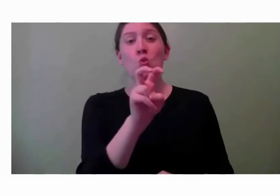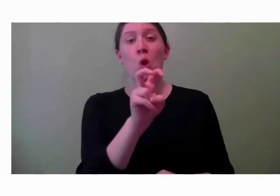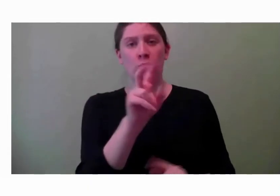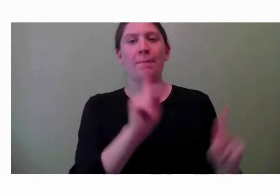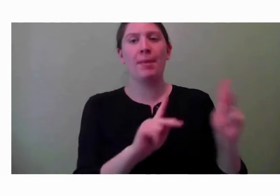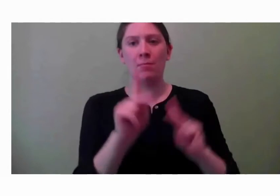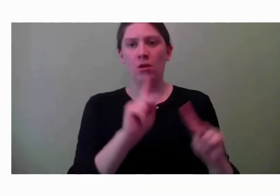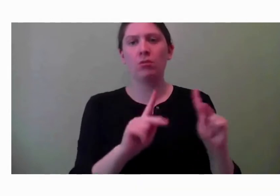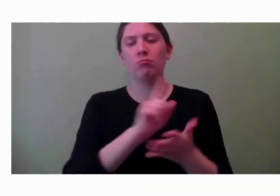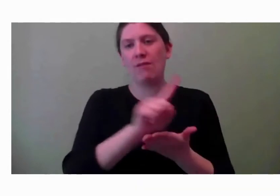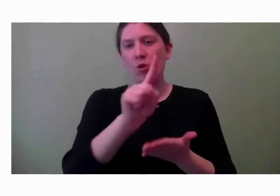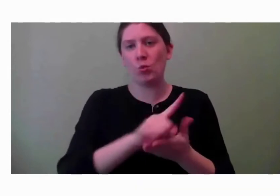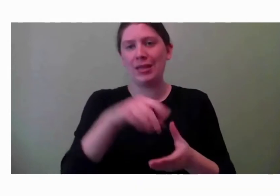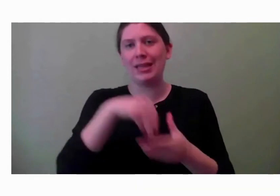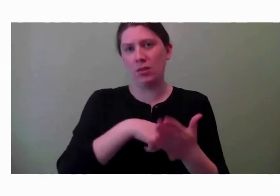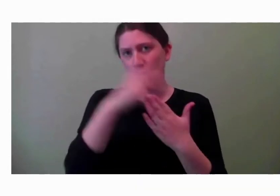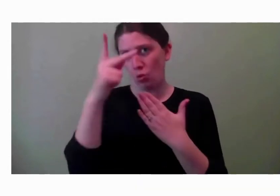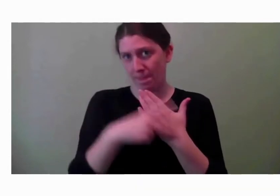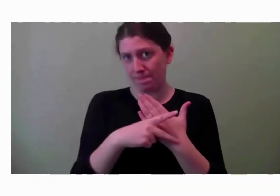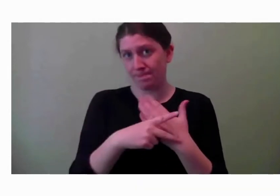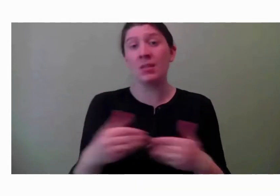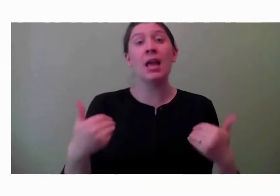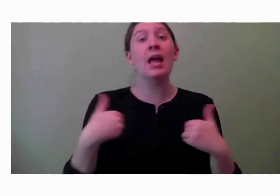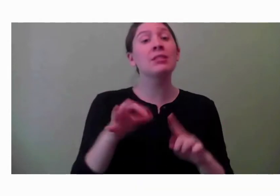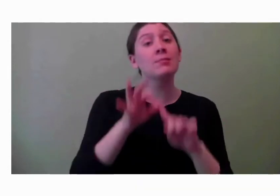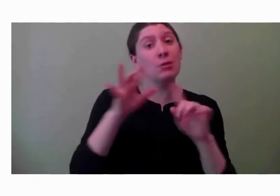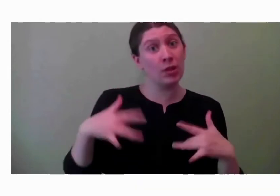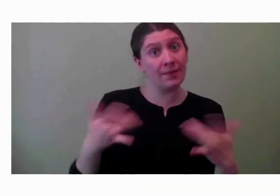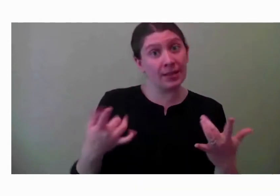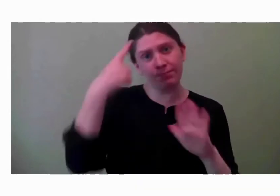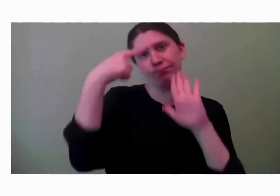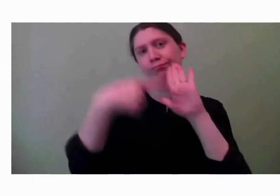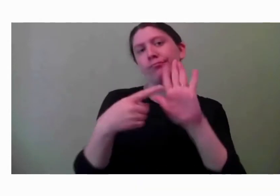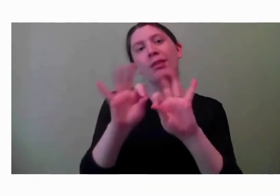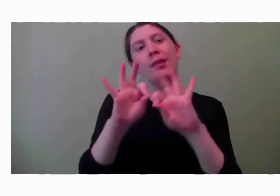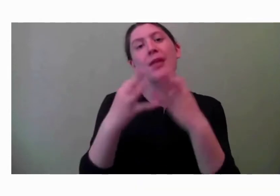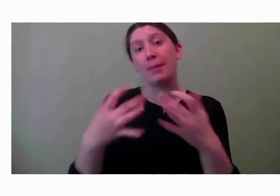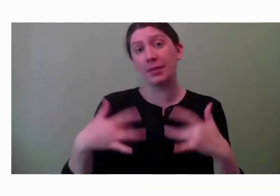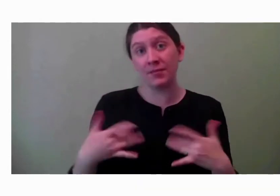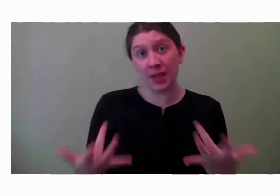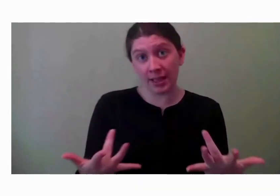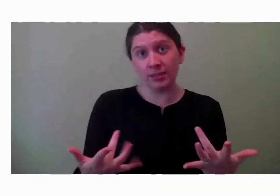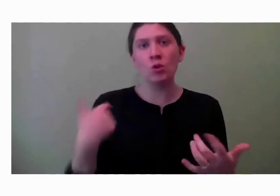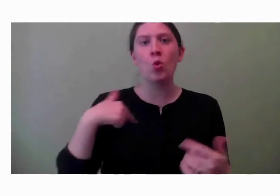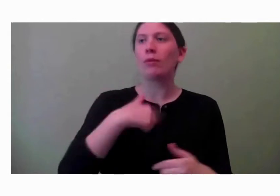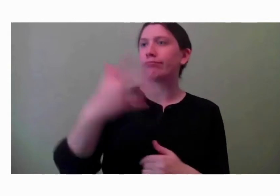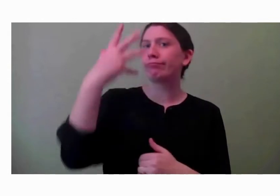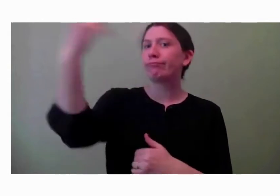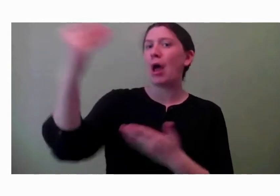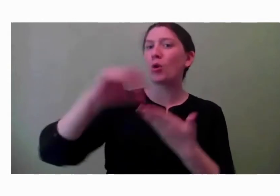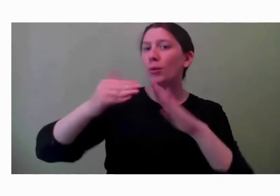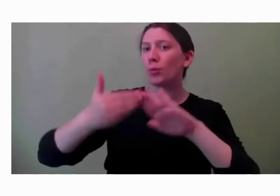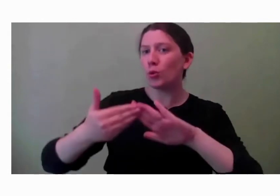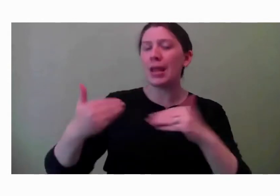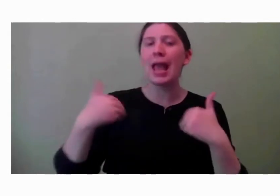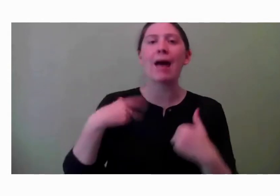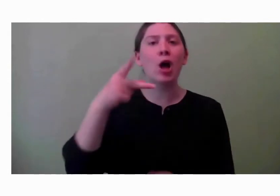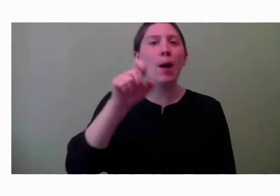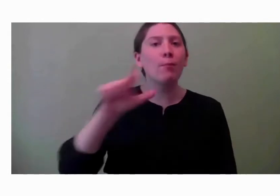our programs. We have special events that we do, like our family events that we go out into the community and have pool parties, or we go to Guardians games,